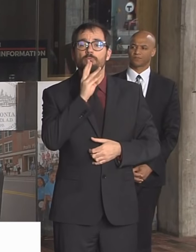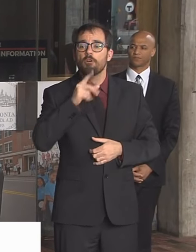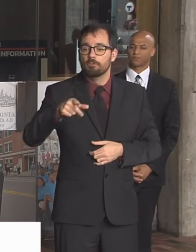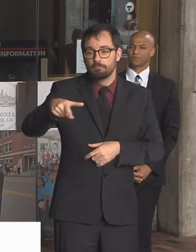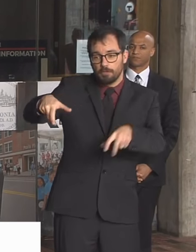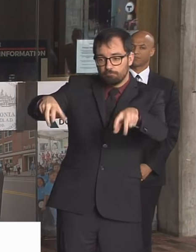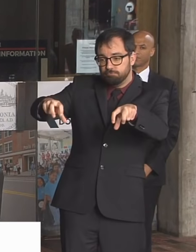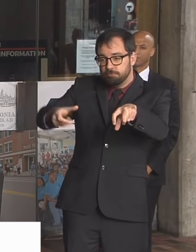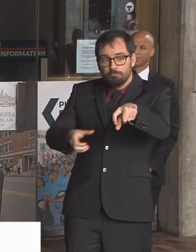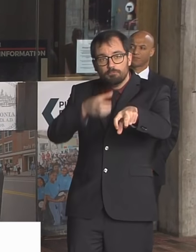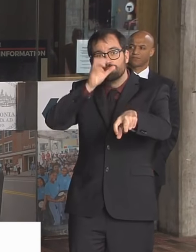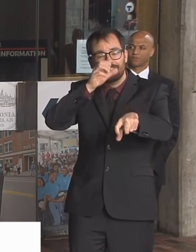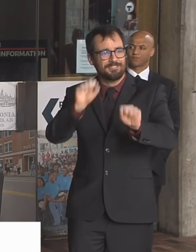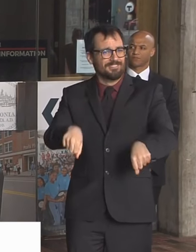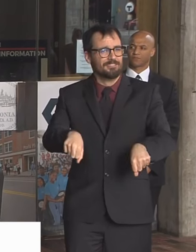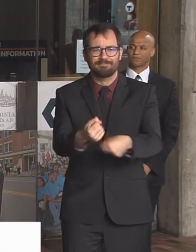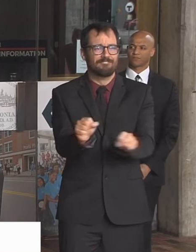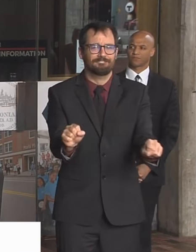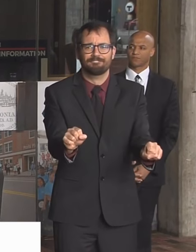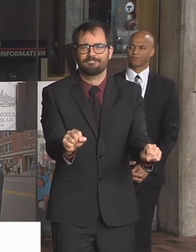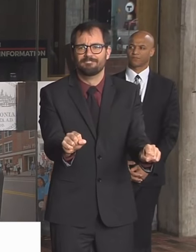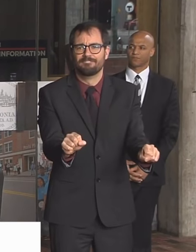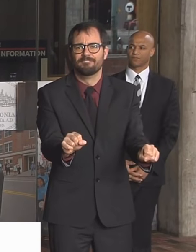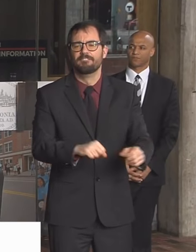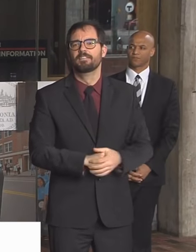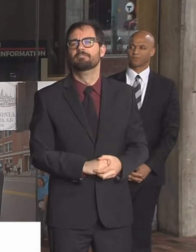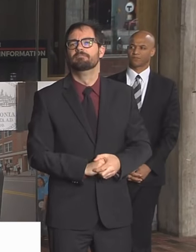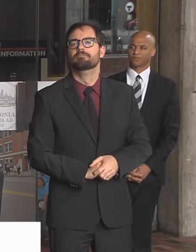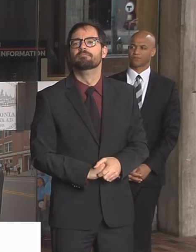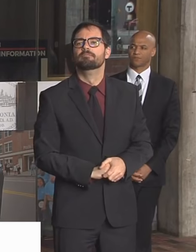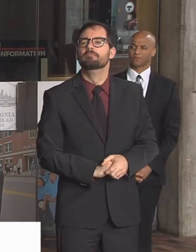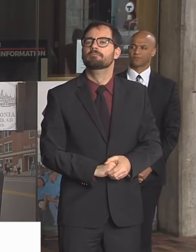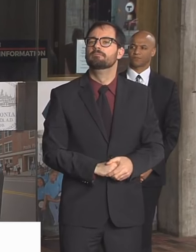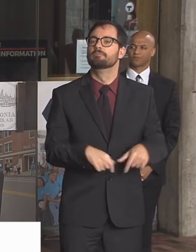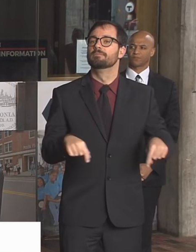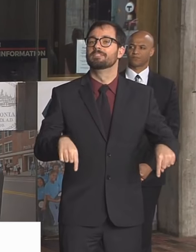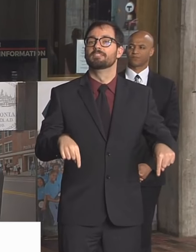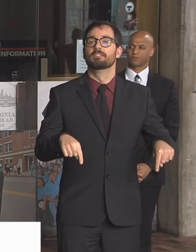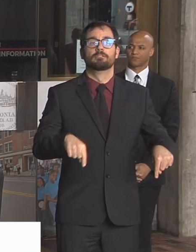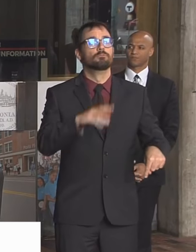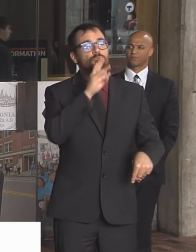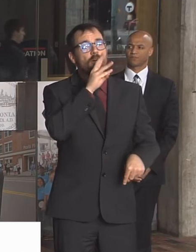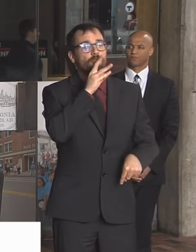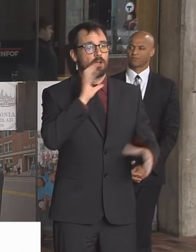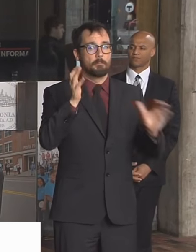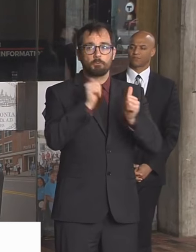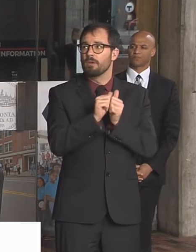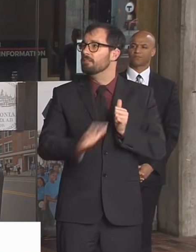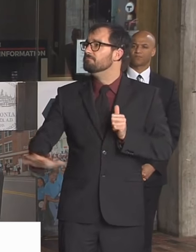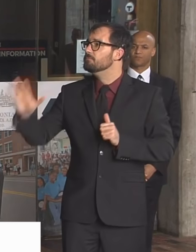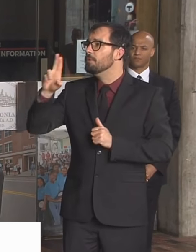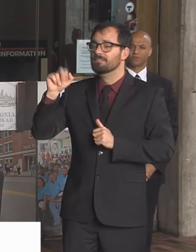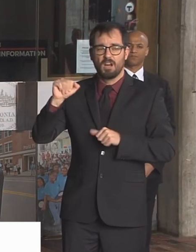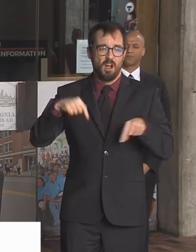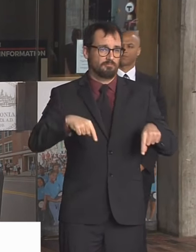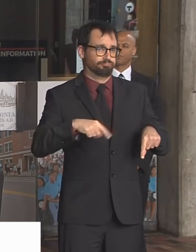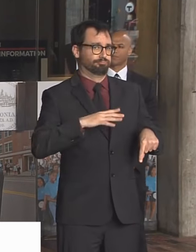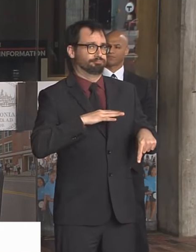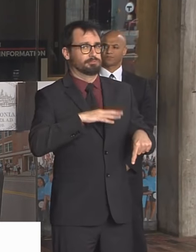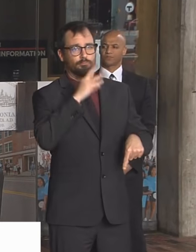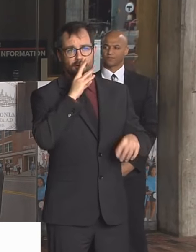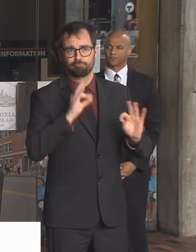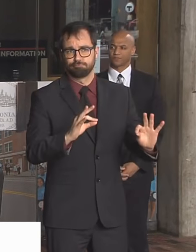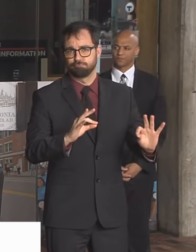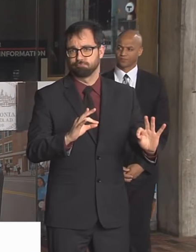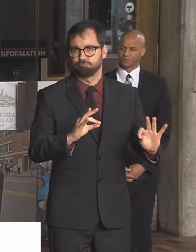if you need be to when you go shopping. You don't have to necessarily buy water, but our water is safe. Housing plans.